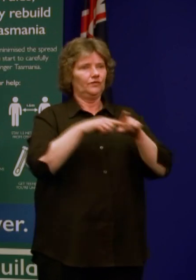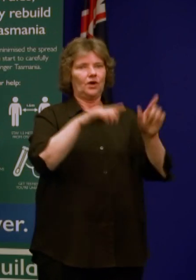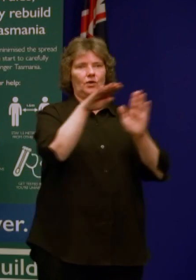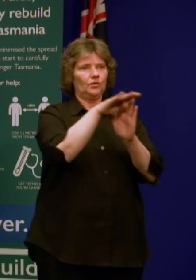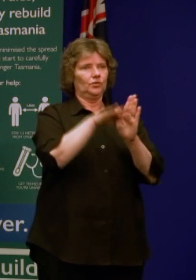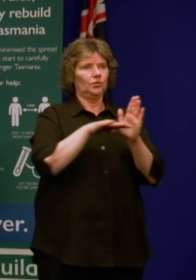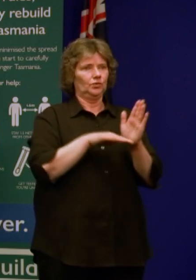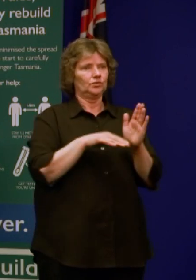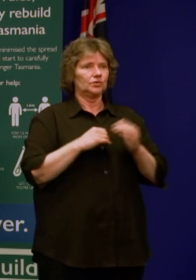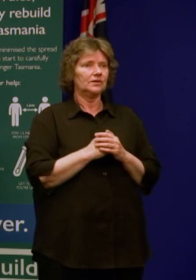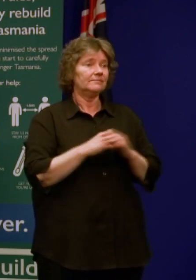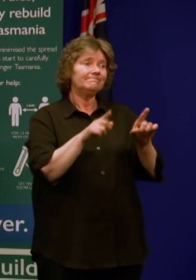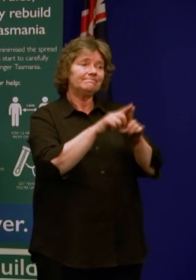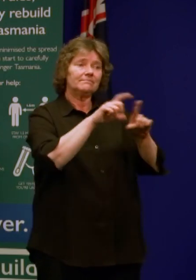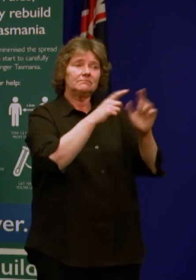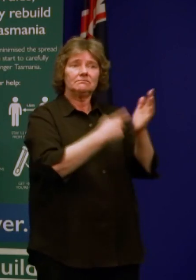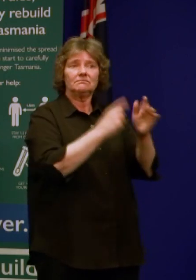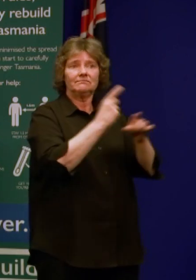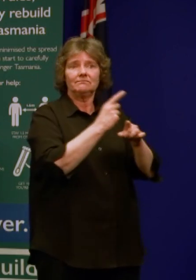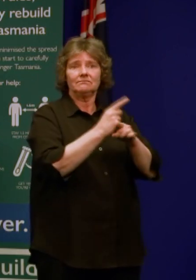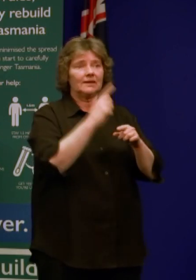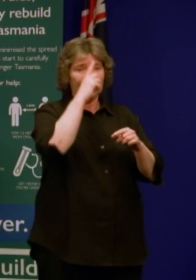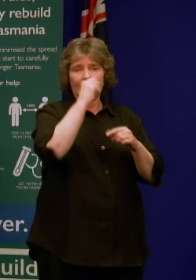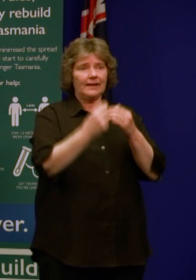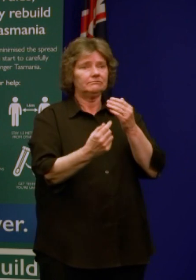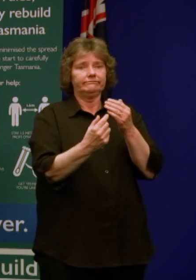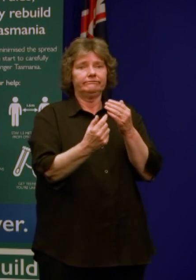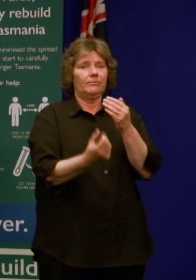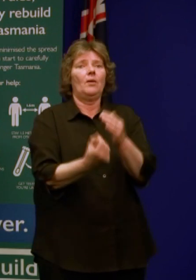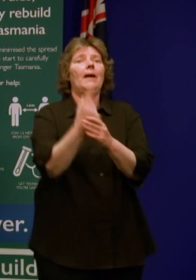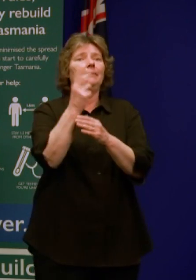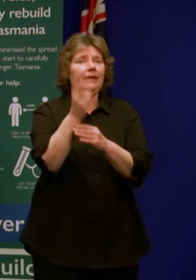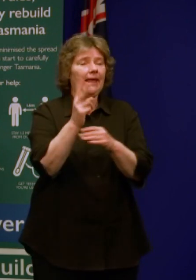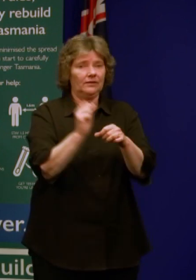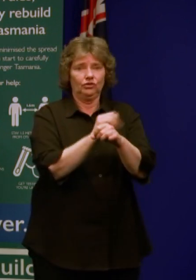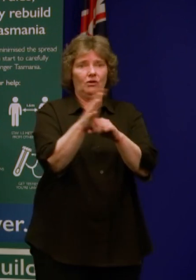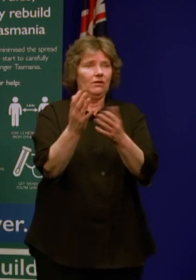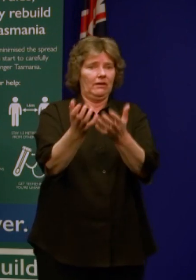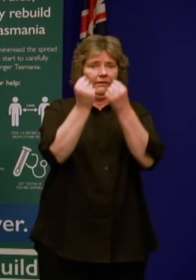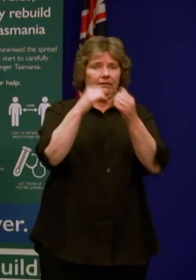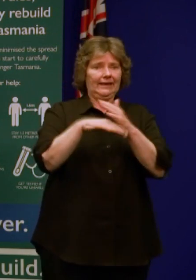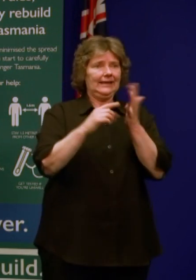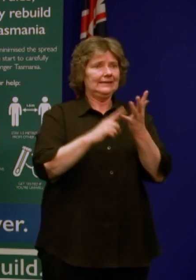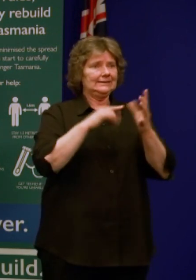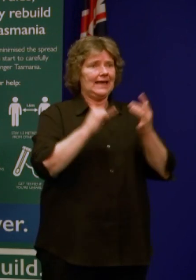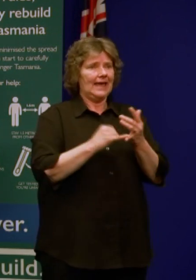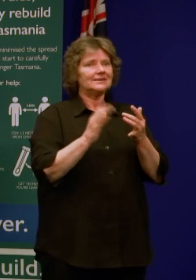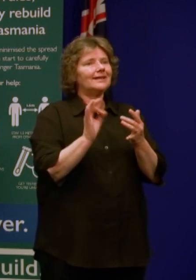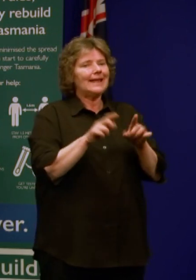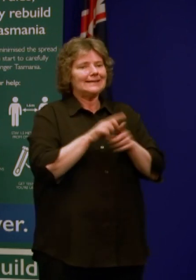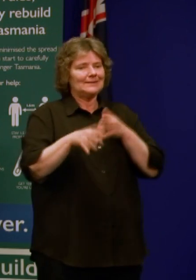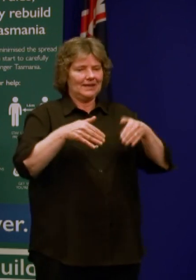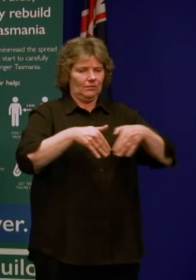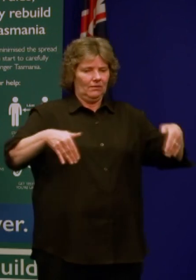positive case within Tasmania. It doesn't mean to say the borders have failed. We do have to let the movement of people for Tasmania to continue to